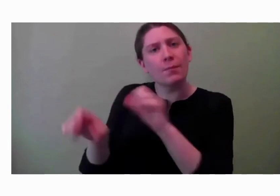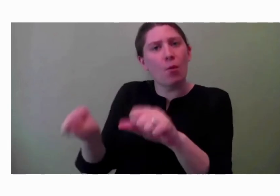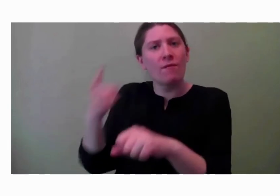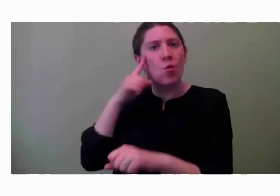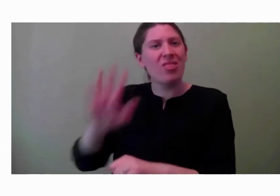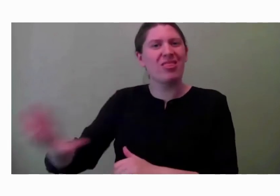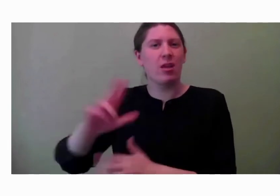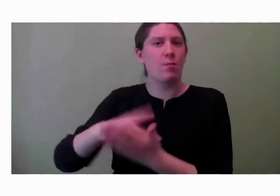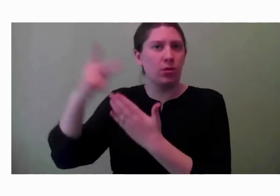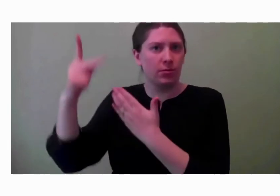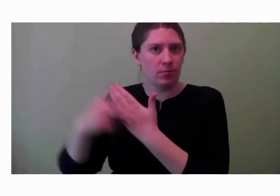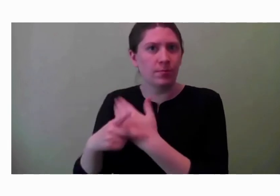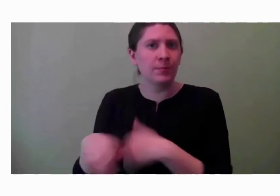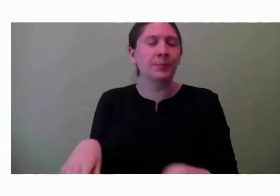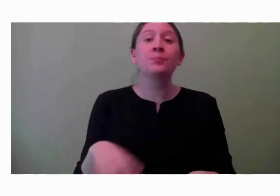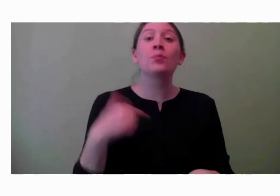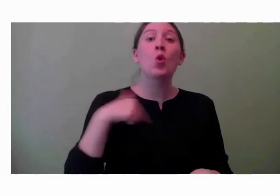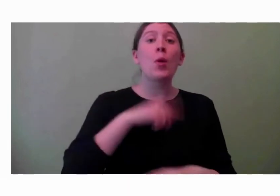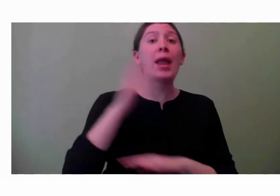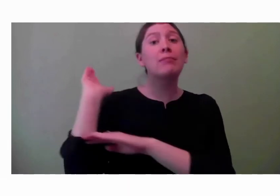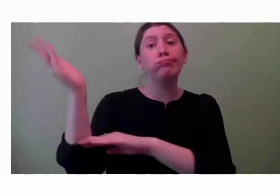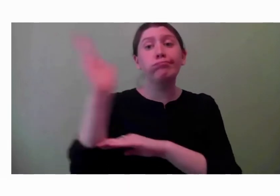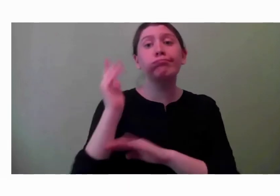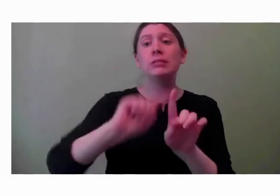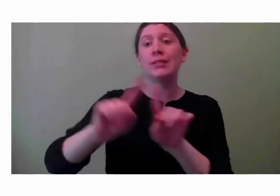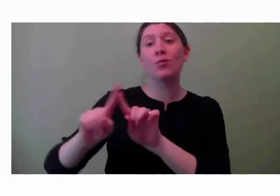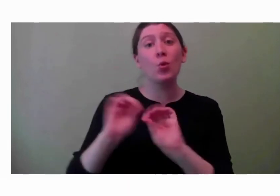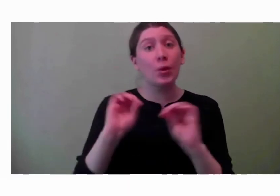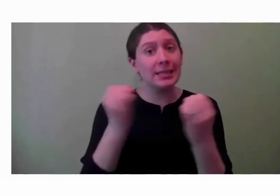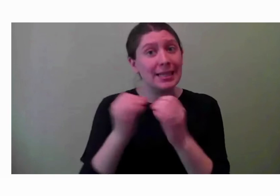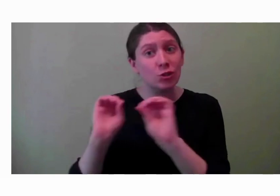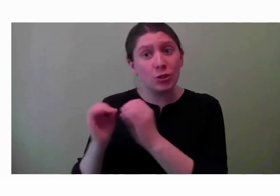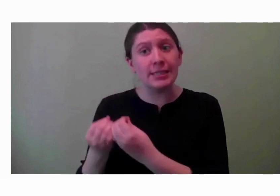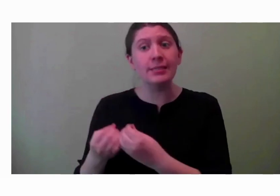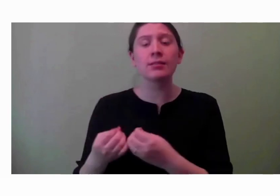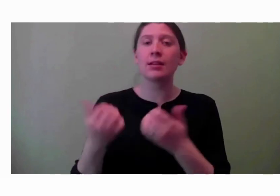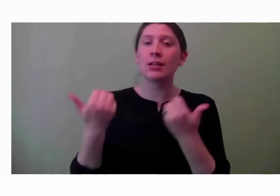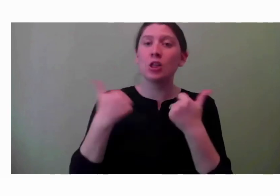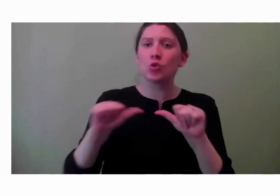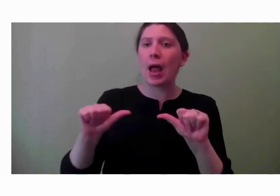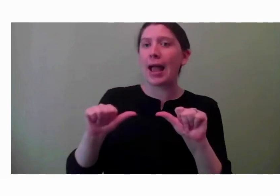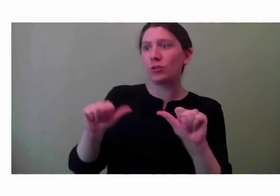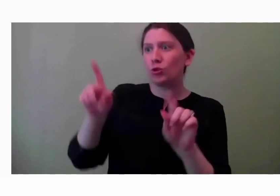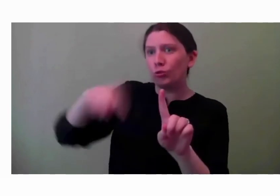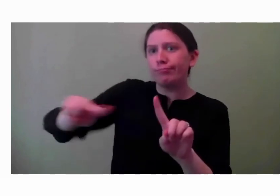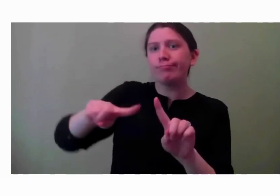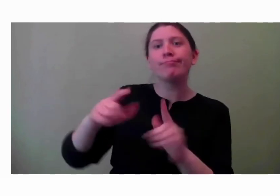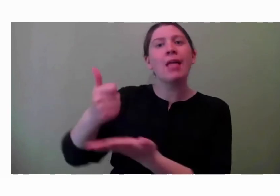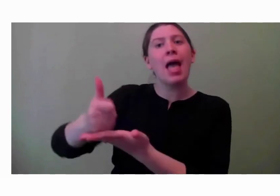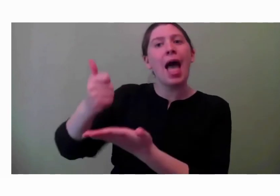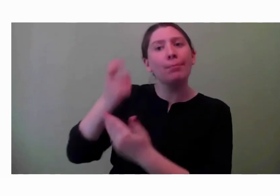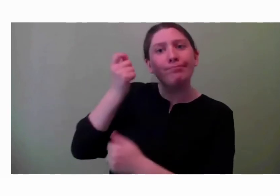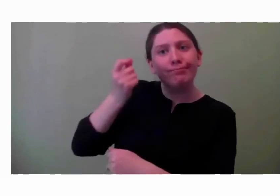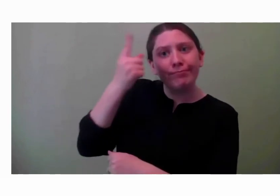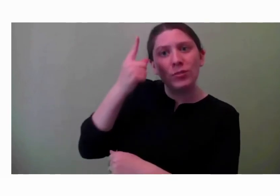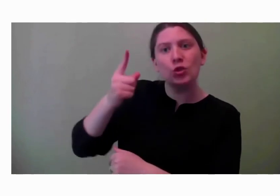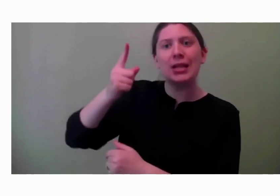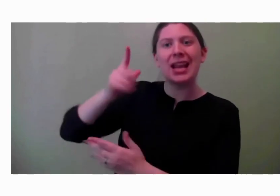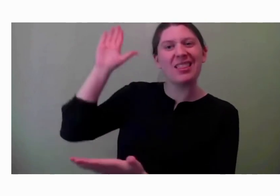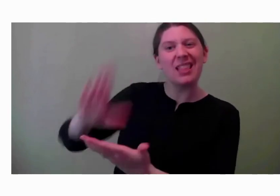to a variety of organizations to further understanding on how to decrease some of those barriers in community rec and how we